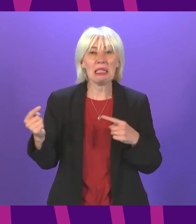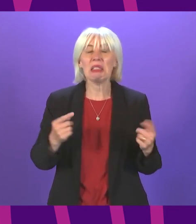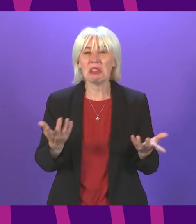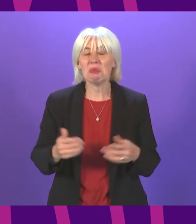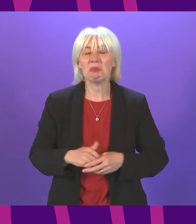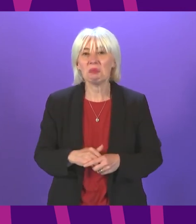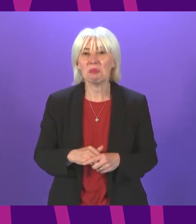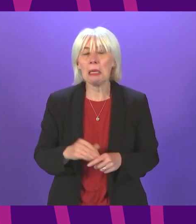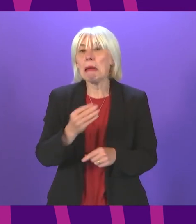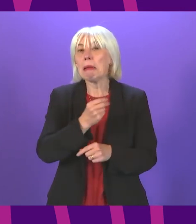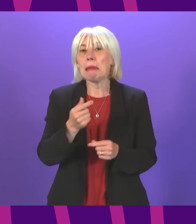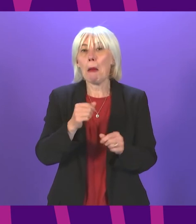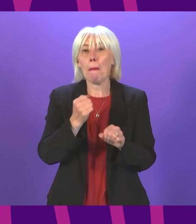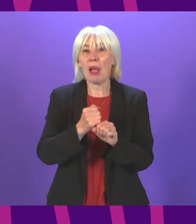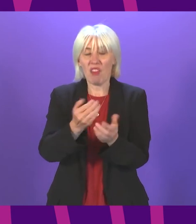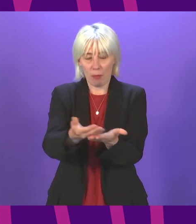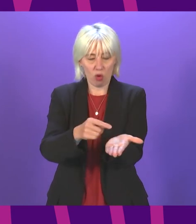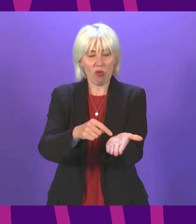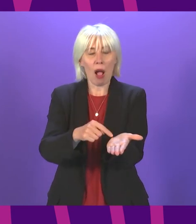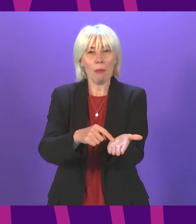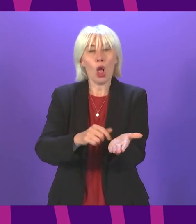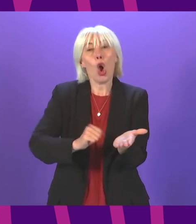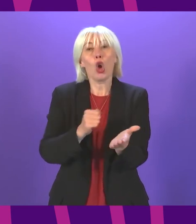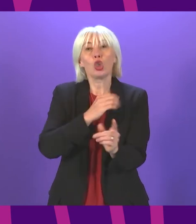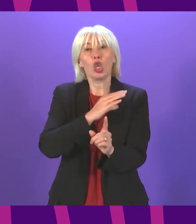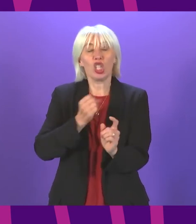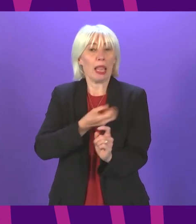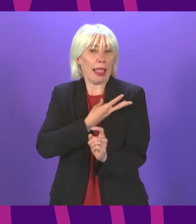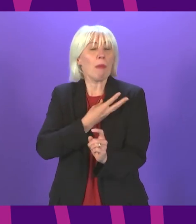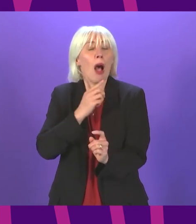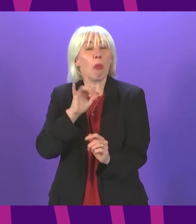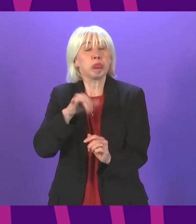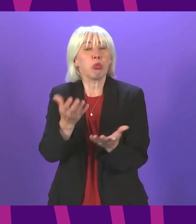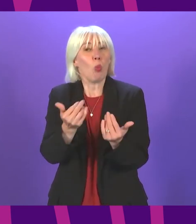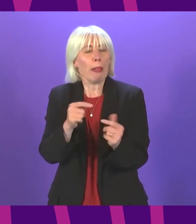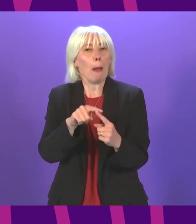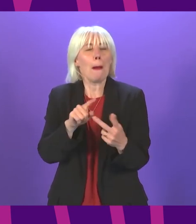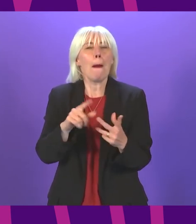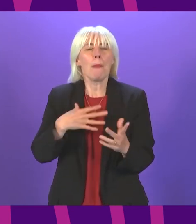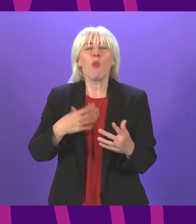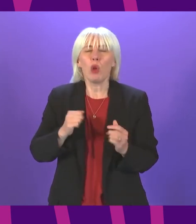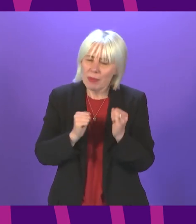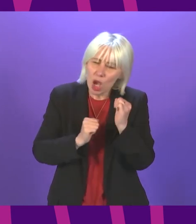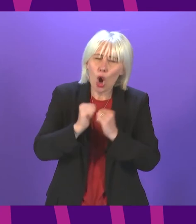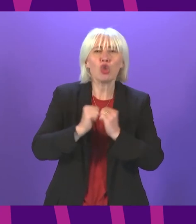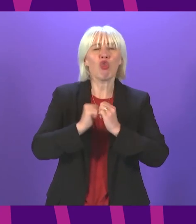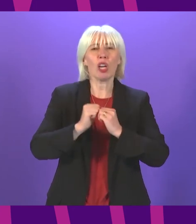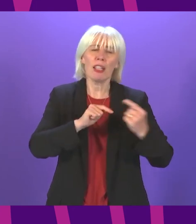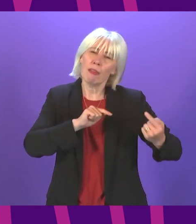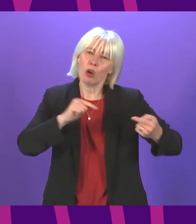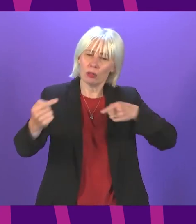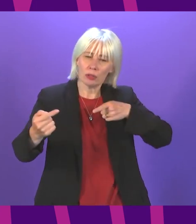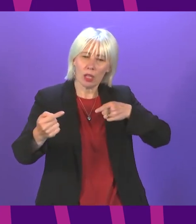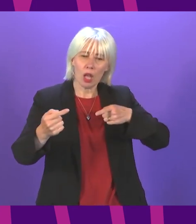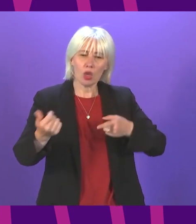some elements of the programme for government the Scottish Labour will actually welcome but we want to be a constructive opposition so where we think the